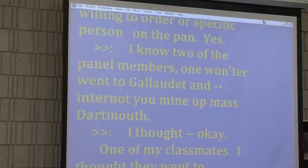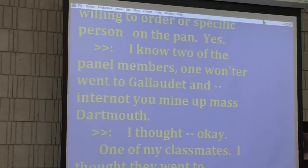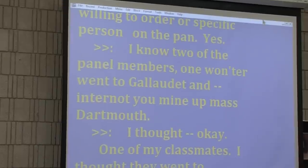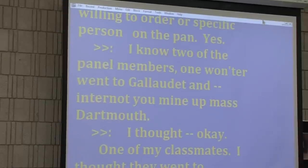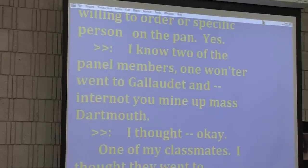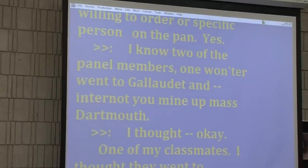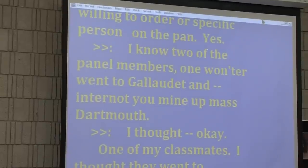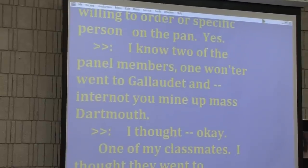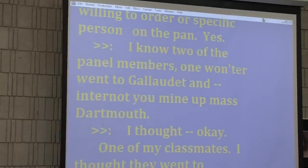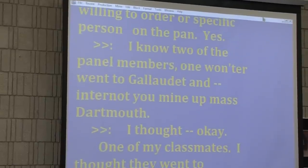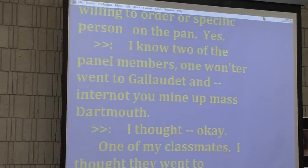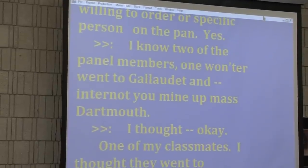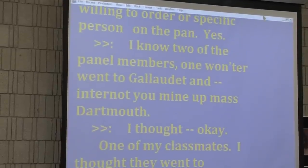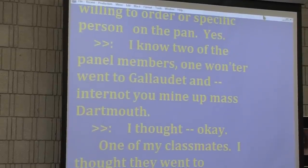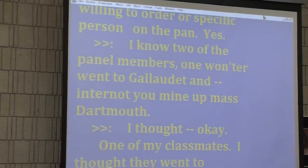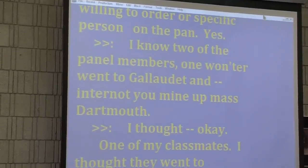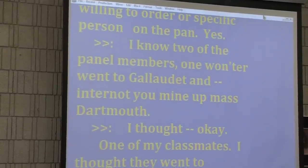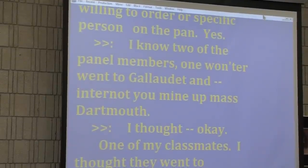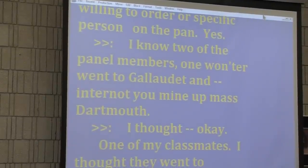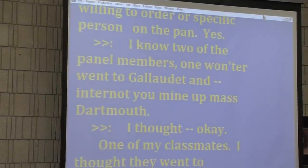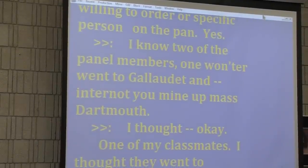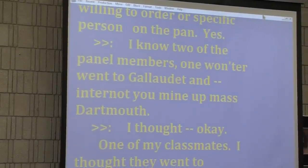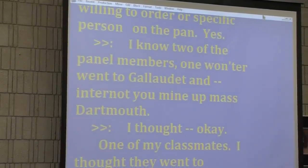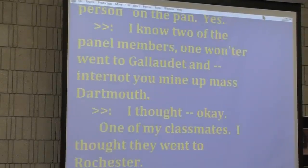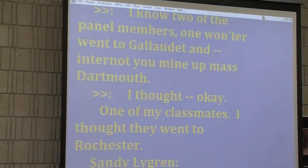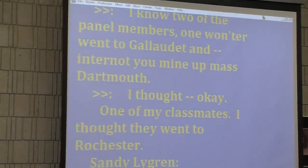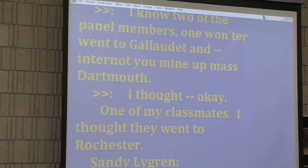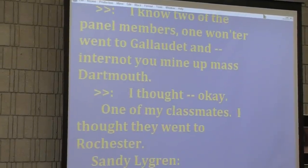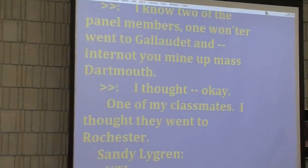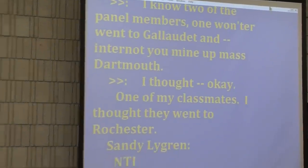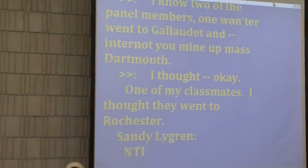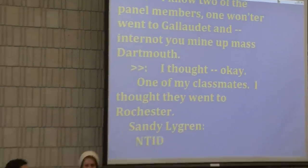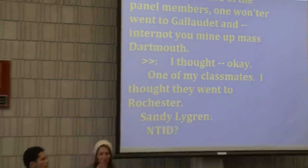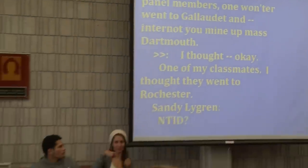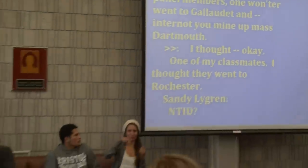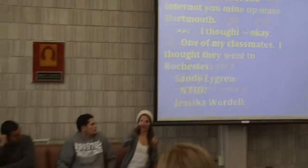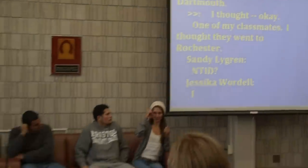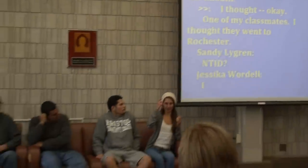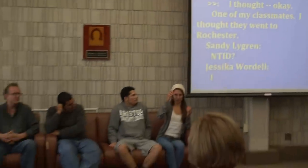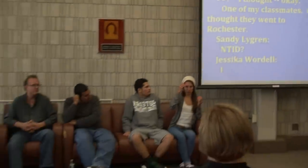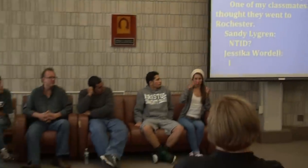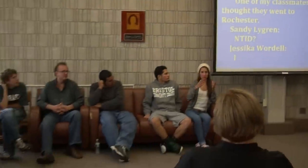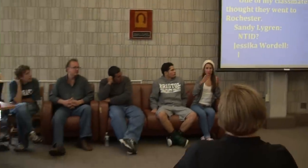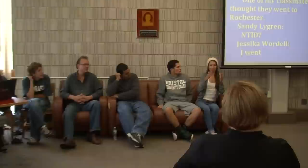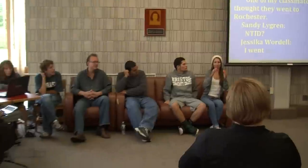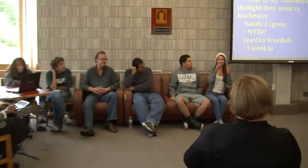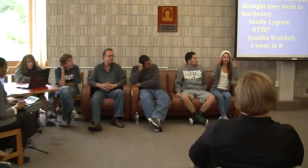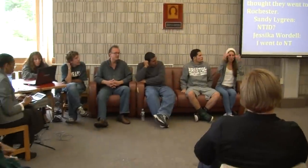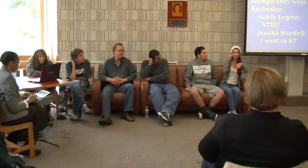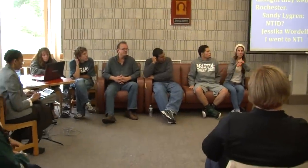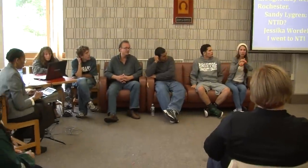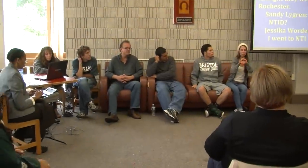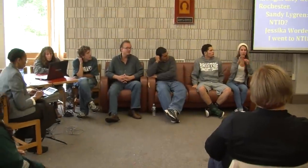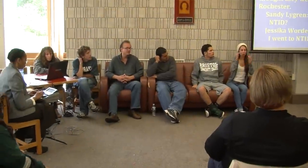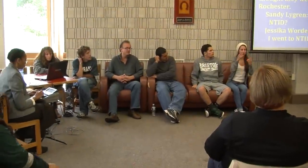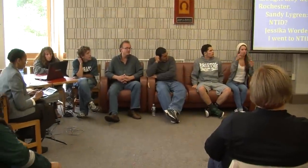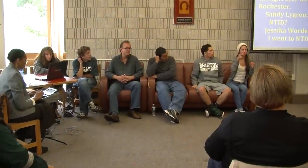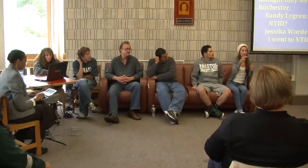NTID? Oh, yeah. I went to NTID for one semester. I wasn't happy with it because the students weren't